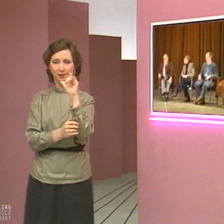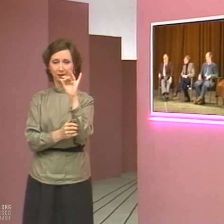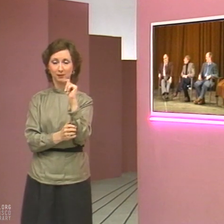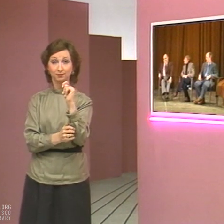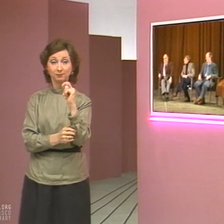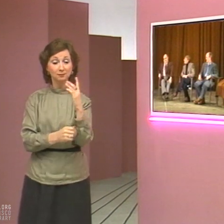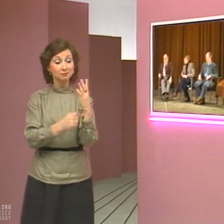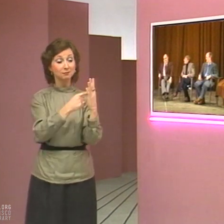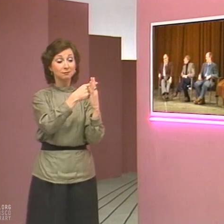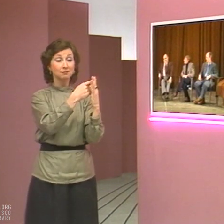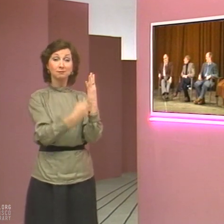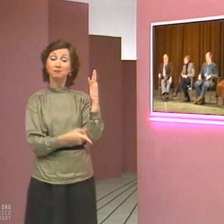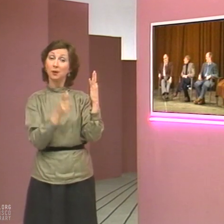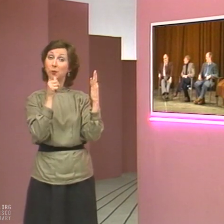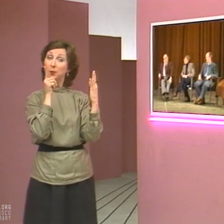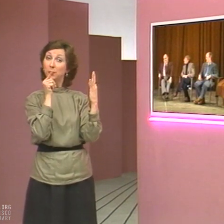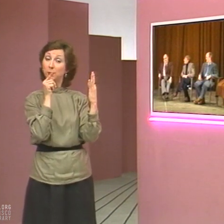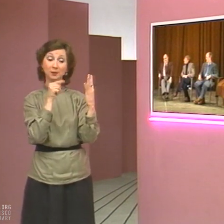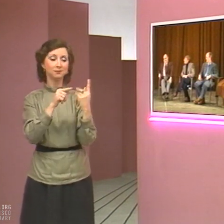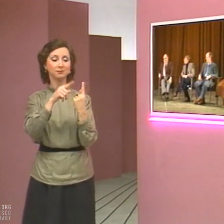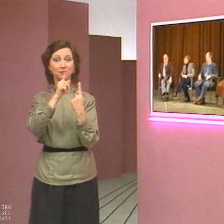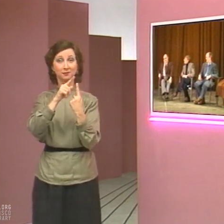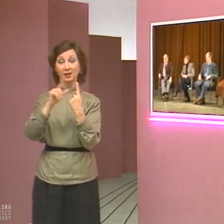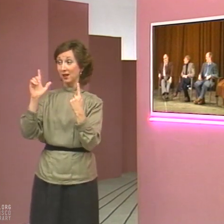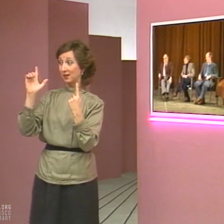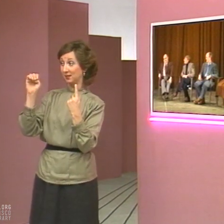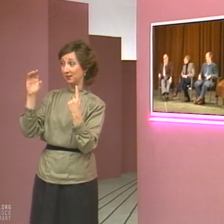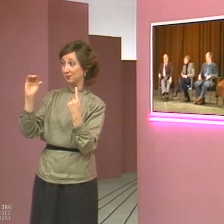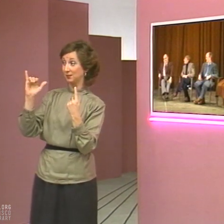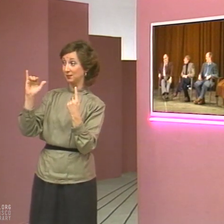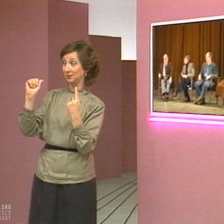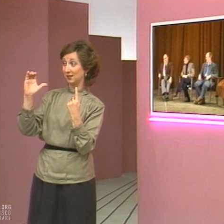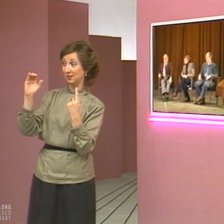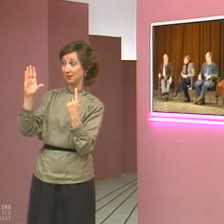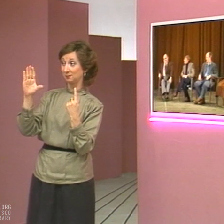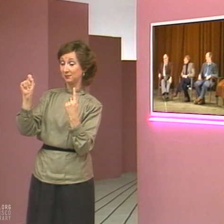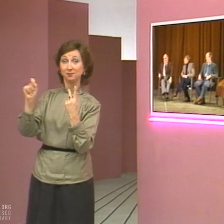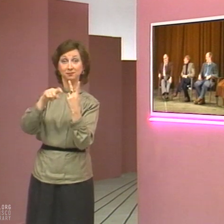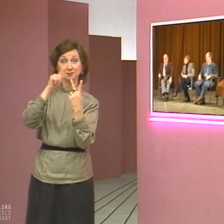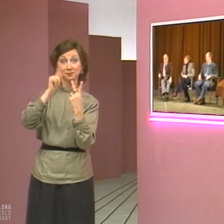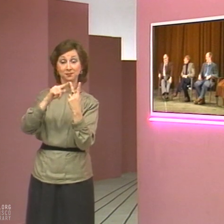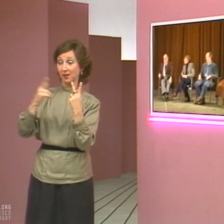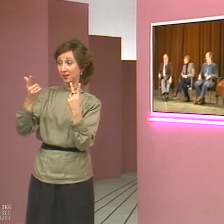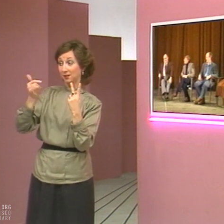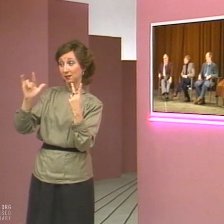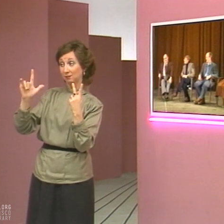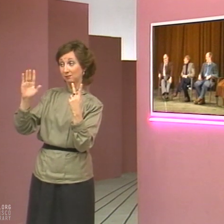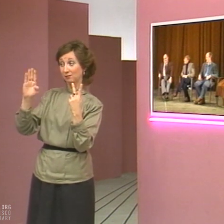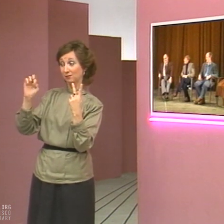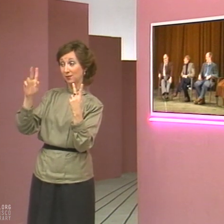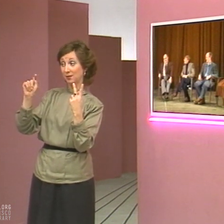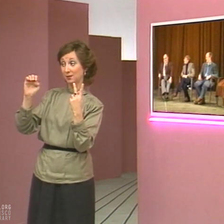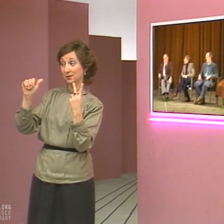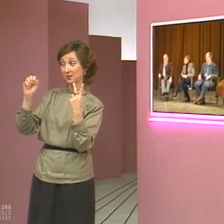Author Leo Jacobs, playwright Gilbert Eastman, director Don Bangs,